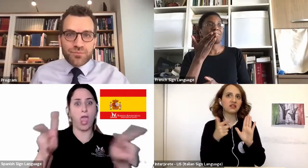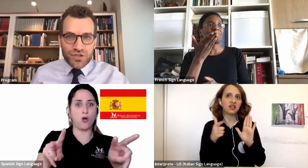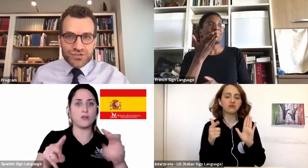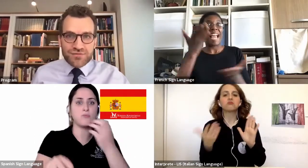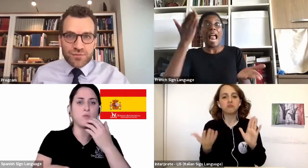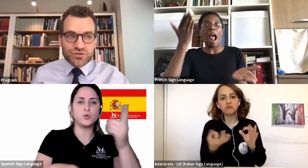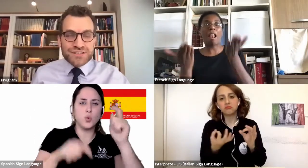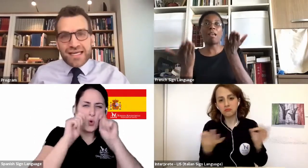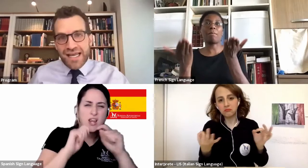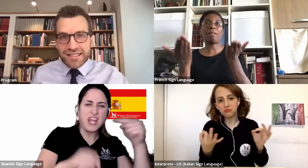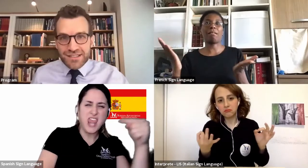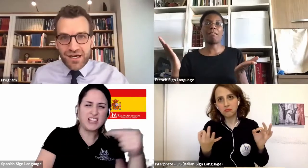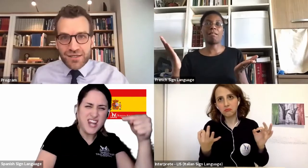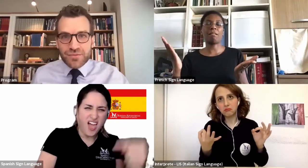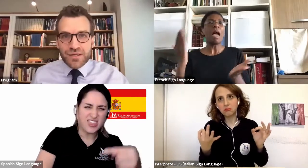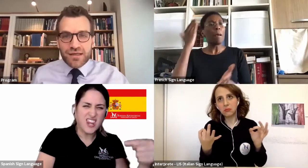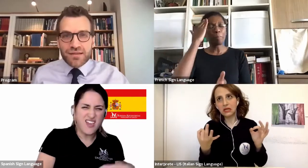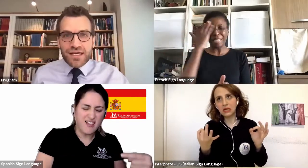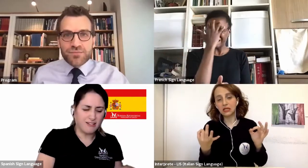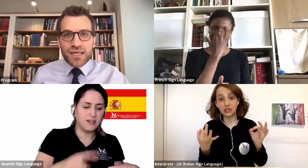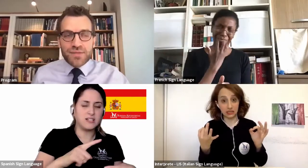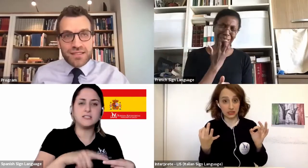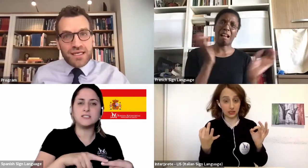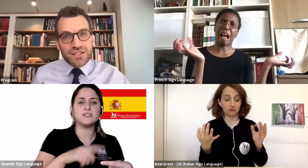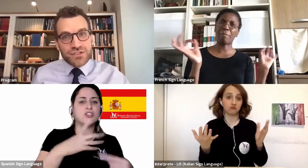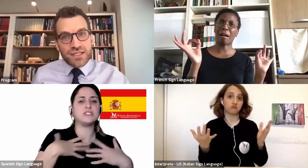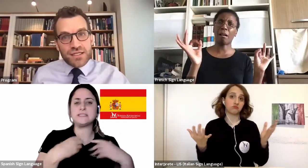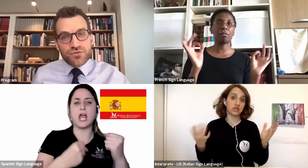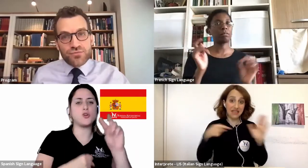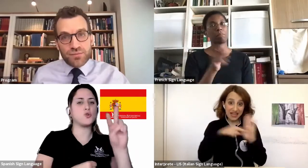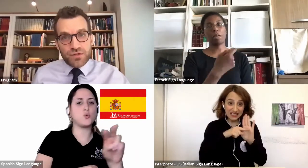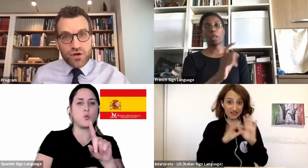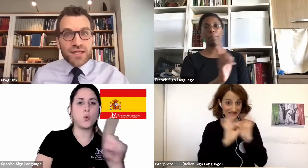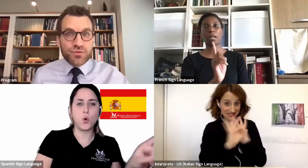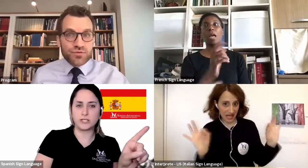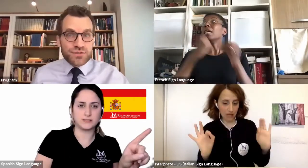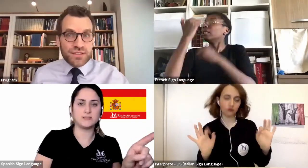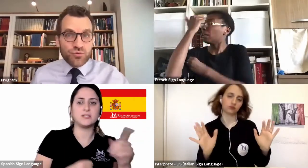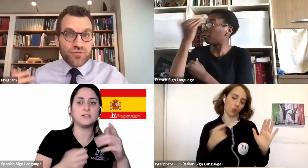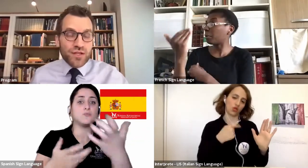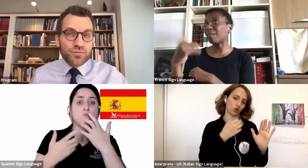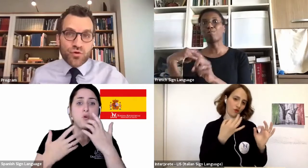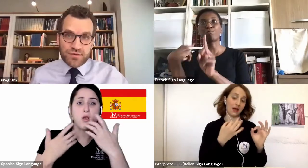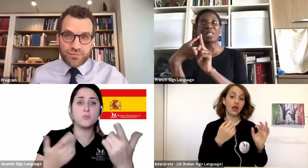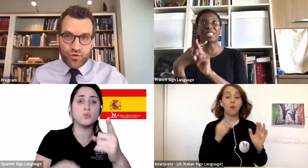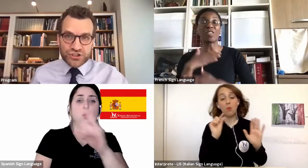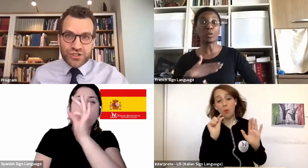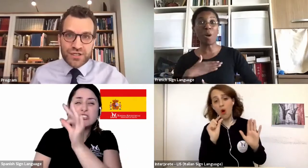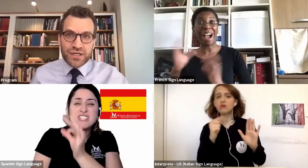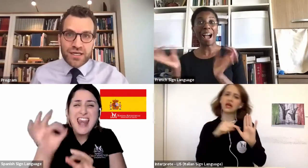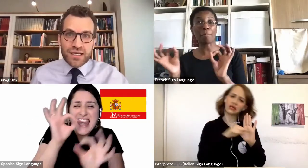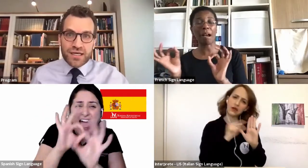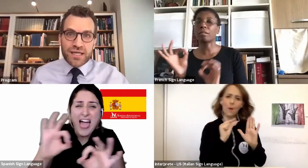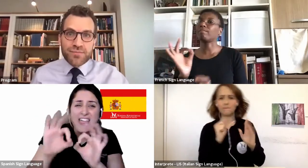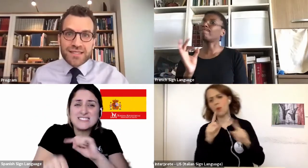any positive emotions at any time, that may be an indication that you maybe are experiencing, you develop more of a depression,